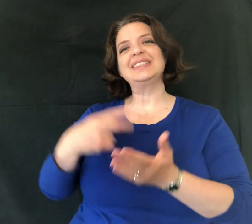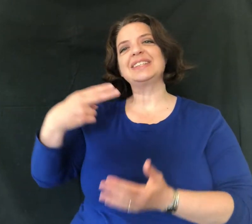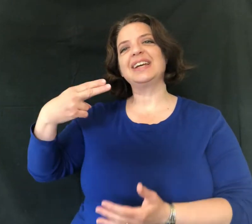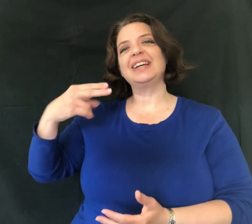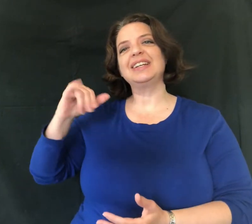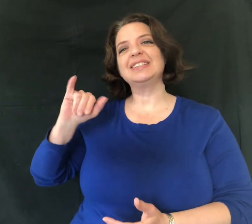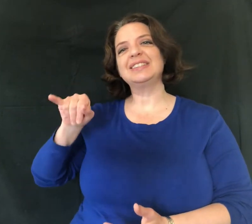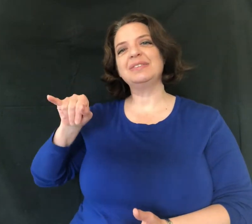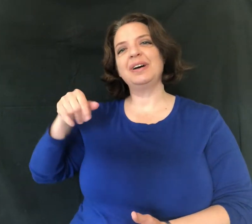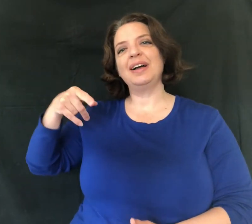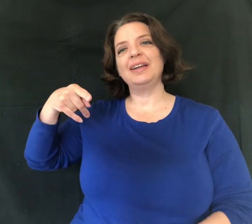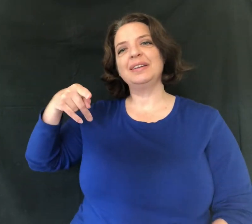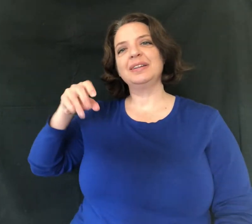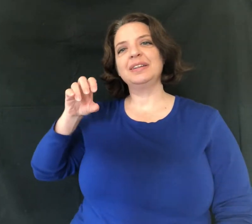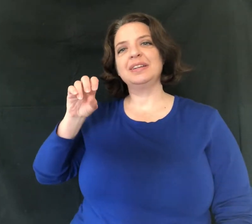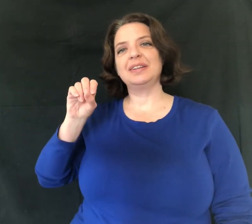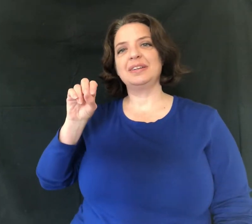We're going to discuss hyponyms.